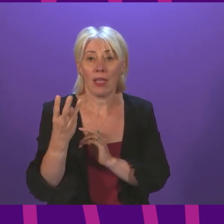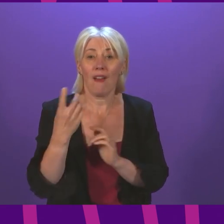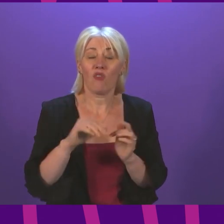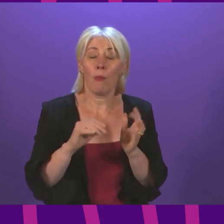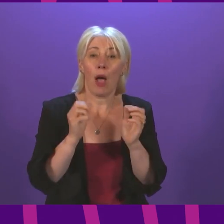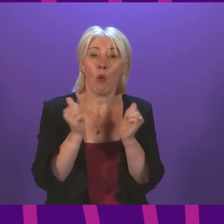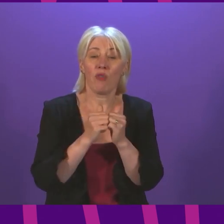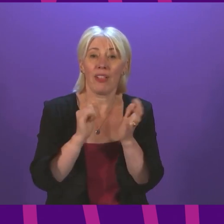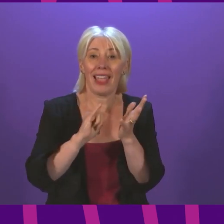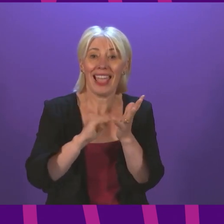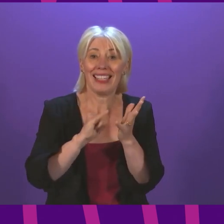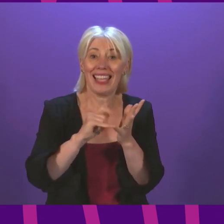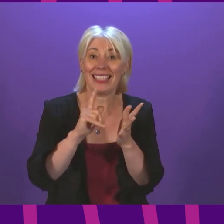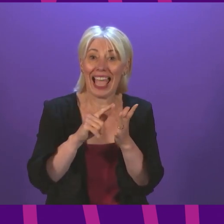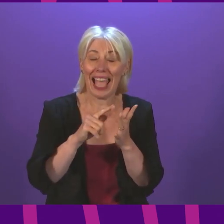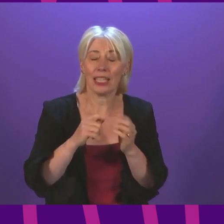SSIs.